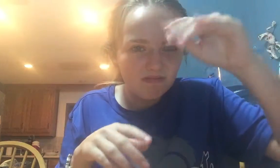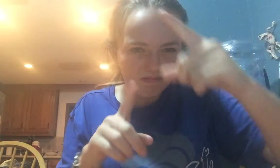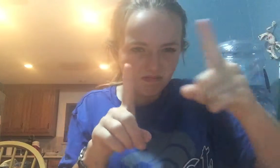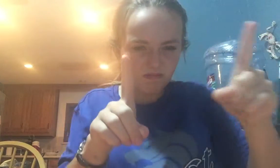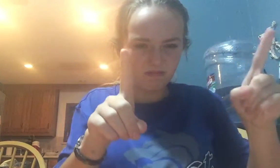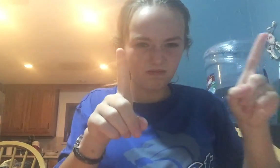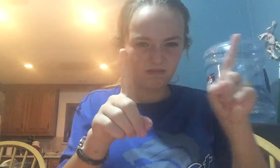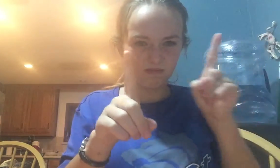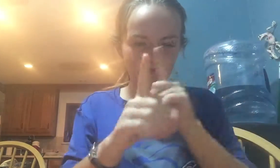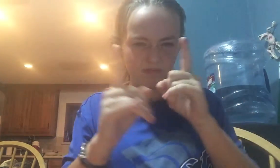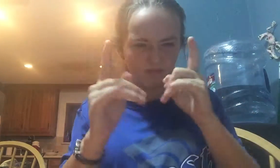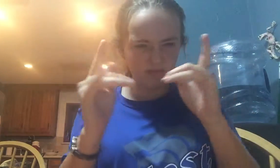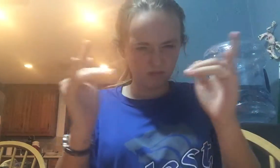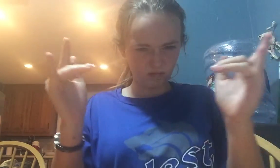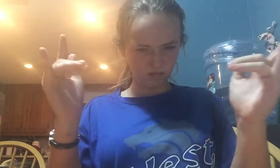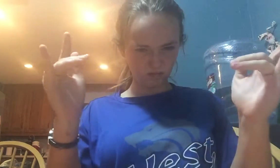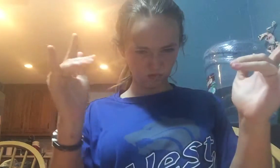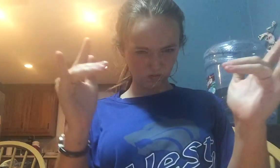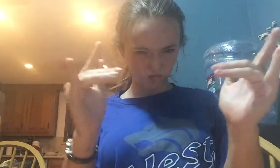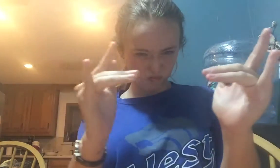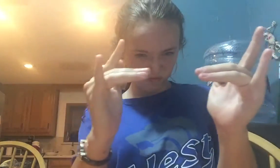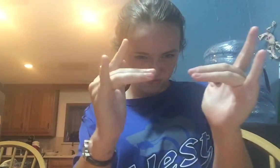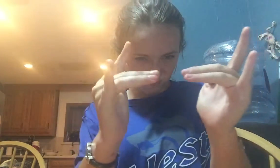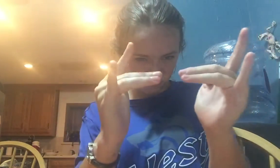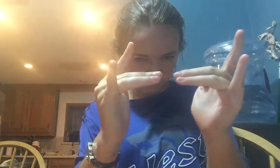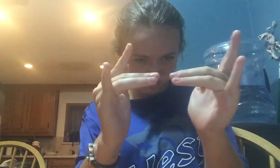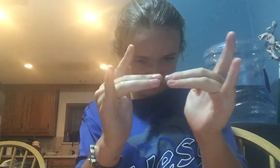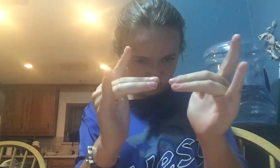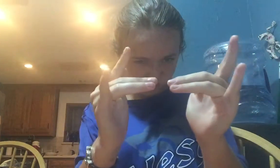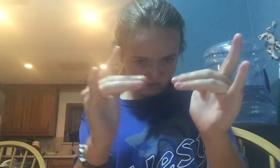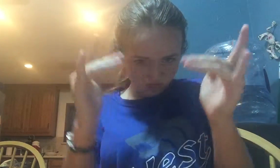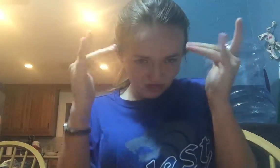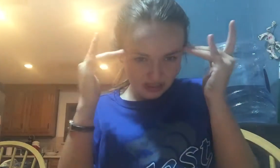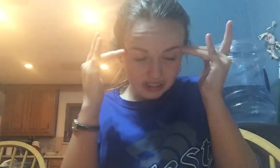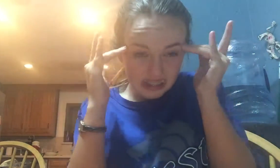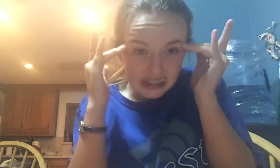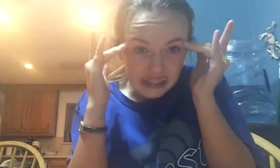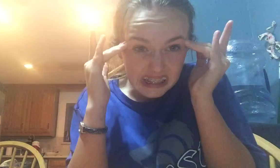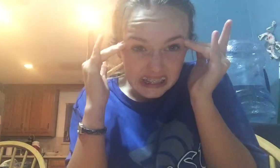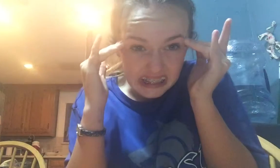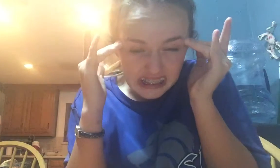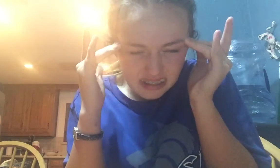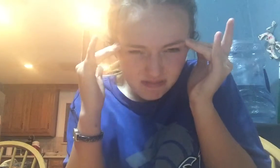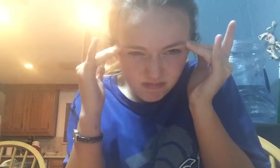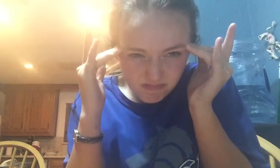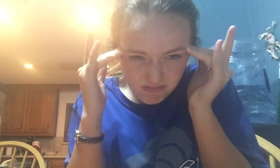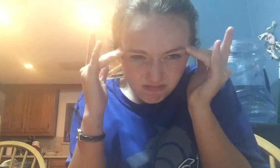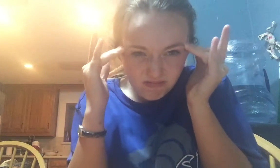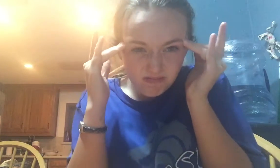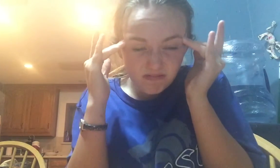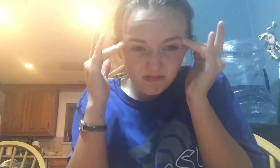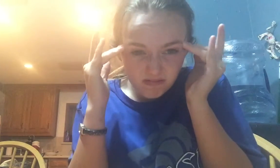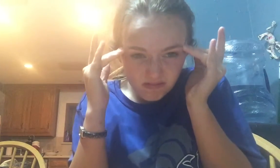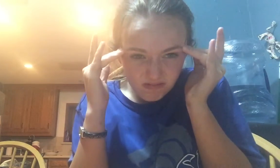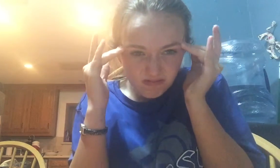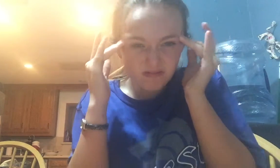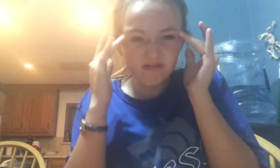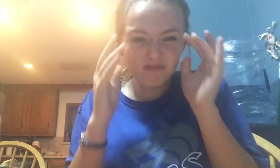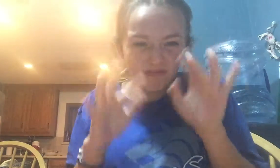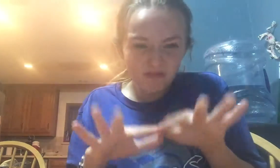behind her. And they would press their fingers into her temple. Again, she would drum her fingers on